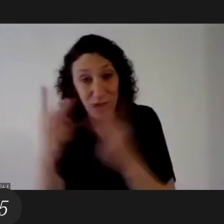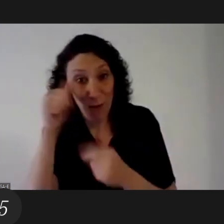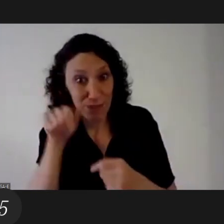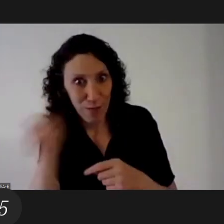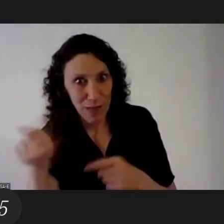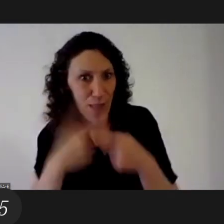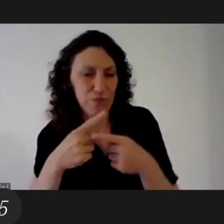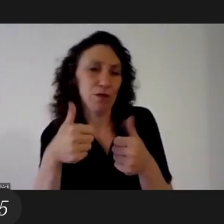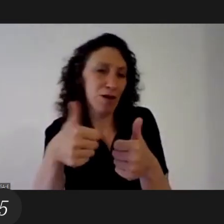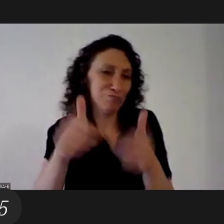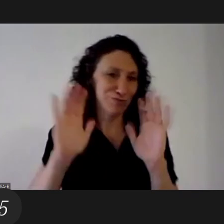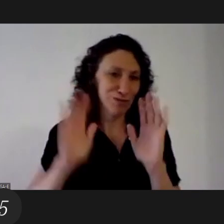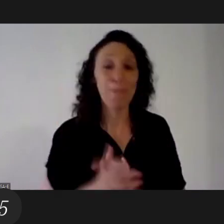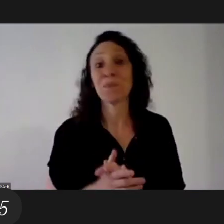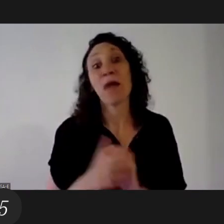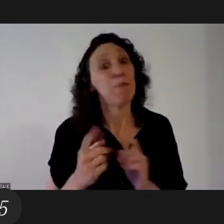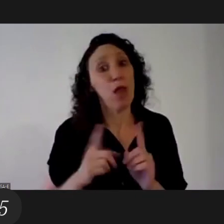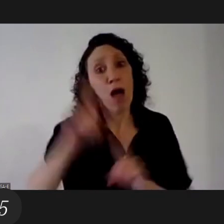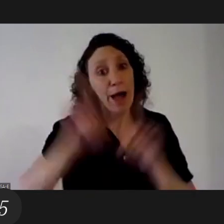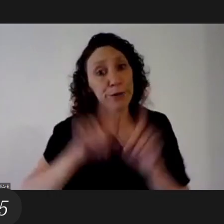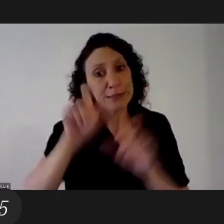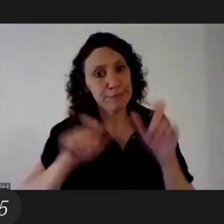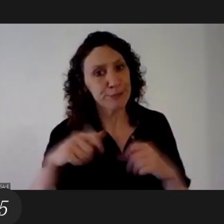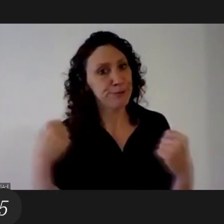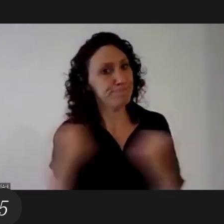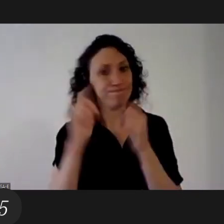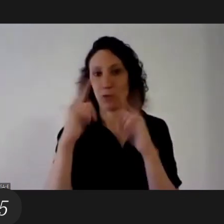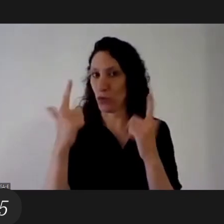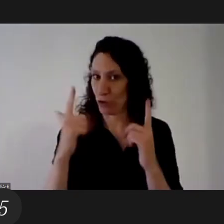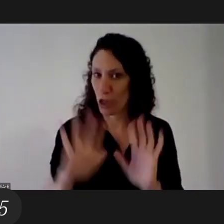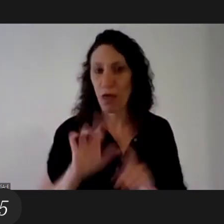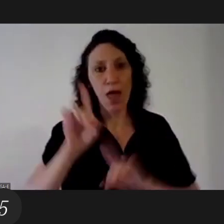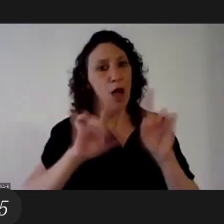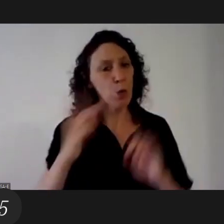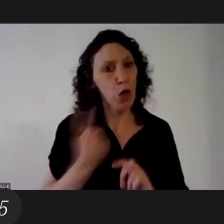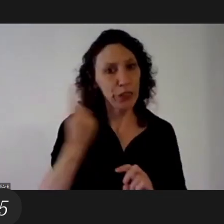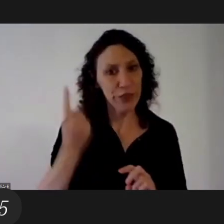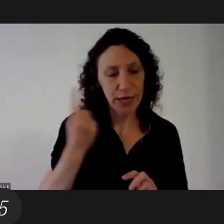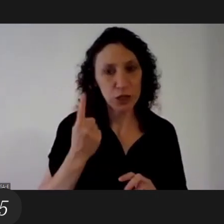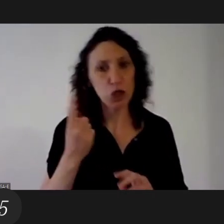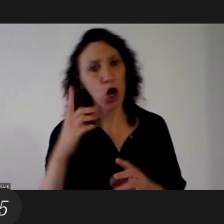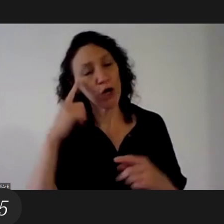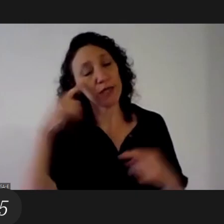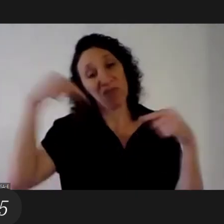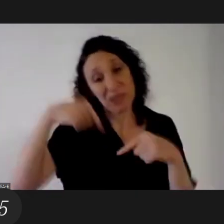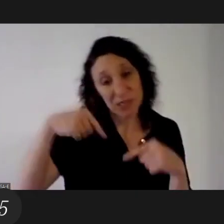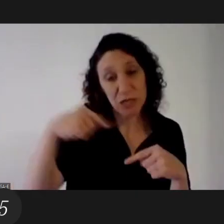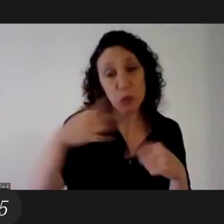that's great but unfortunately there were people who did not think it was good to continue having